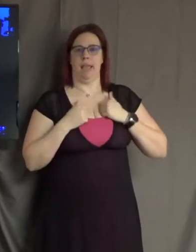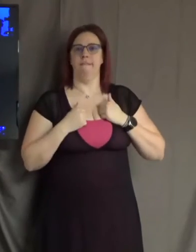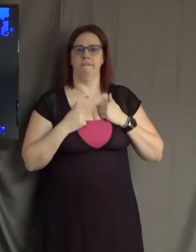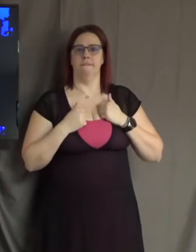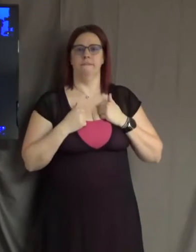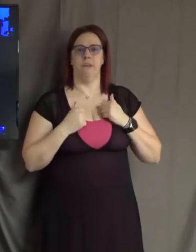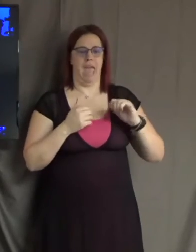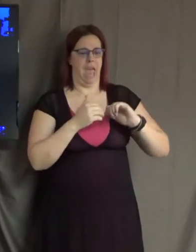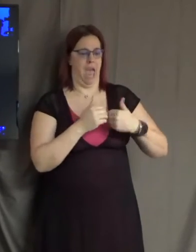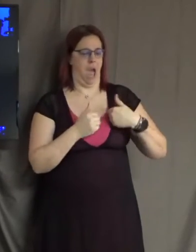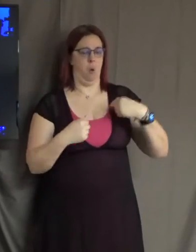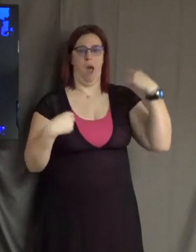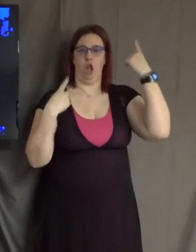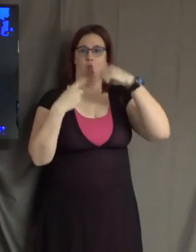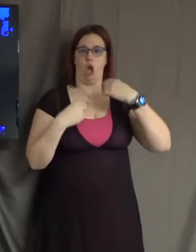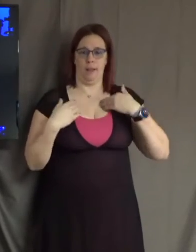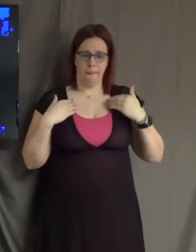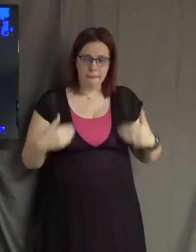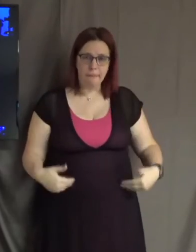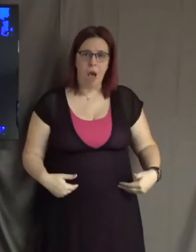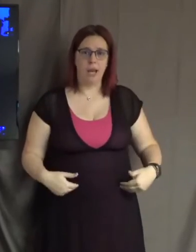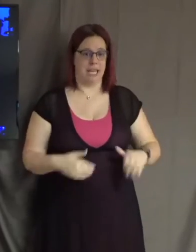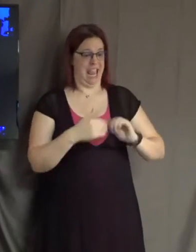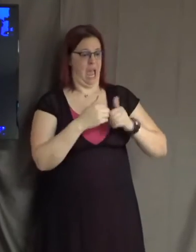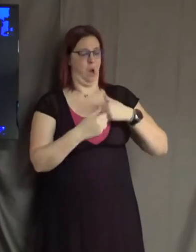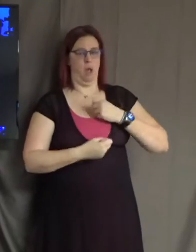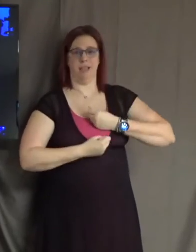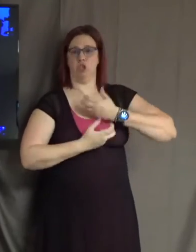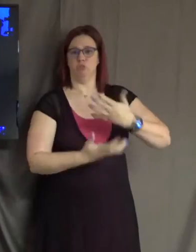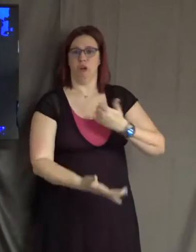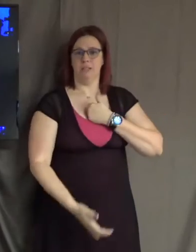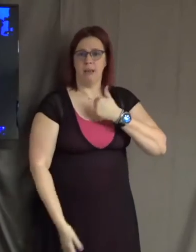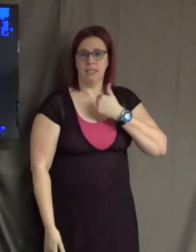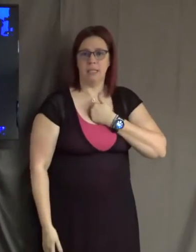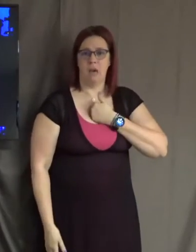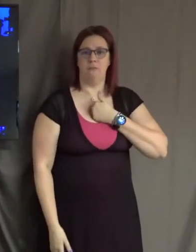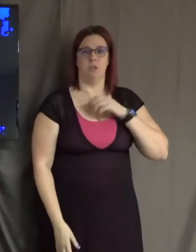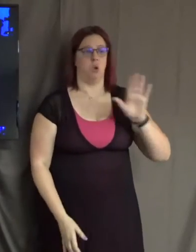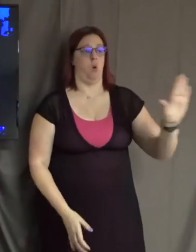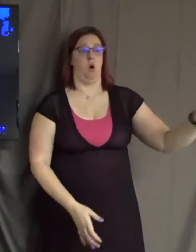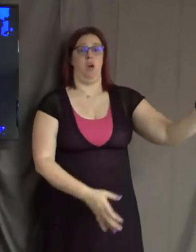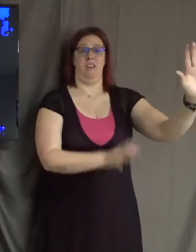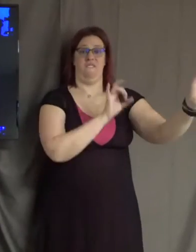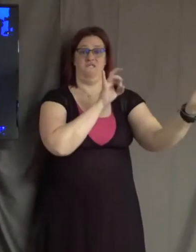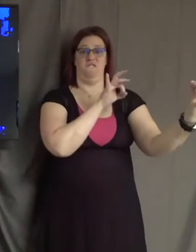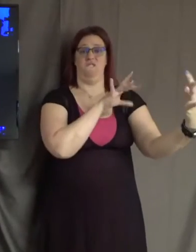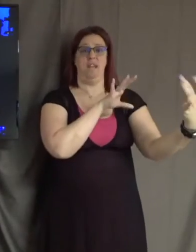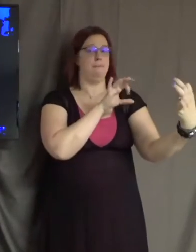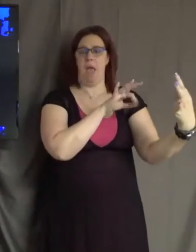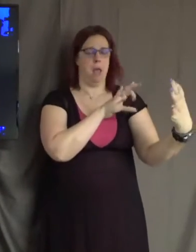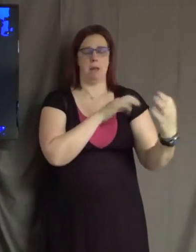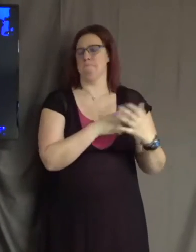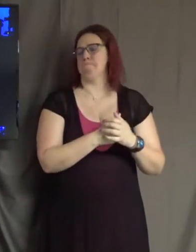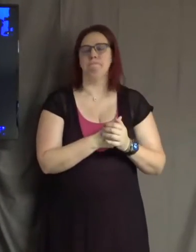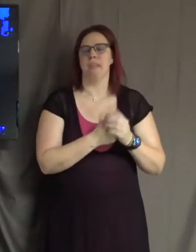be in my body, how I want to express myself. So that feedback doesn't serve me right now. And so allowing ourselves to